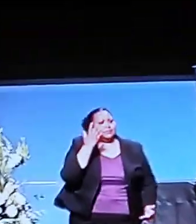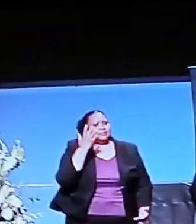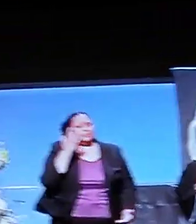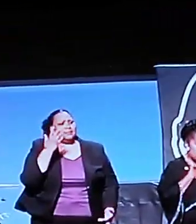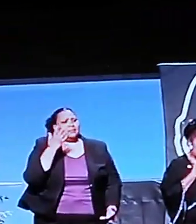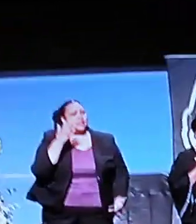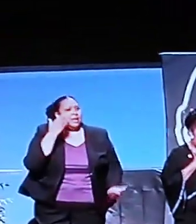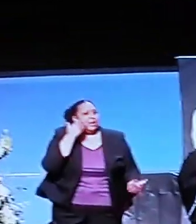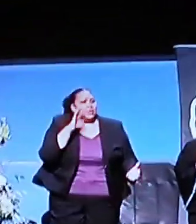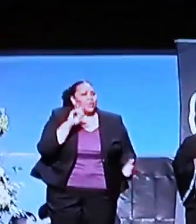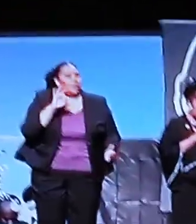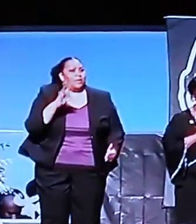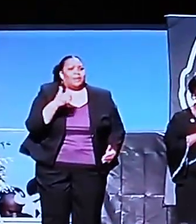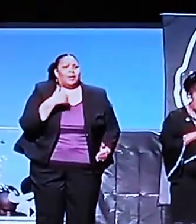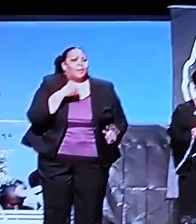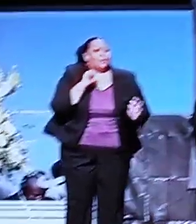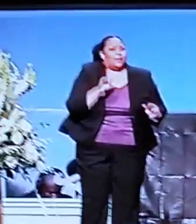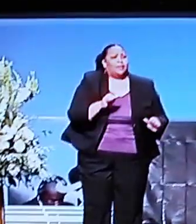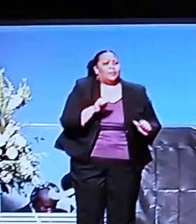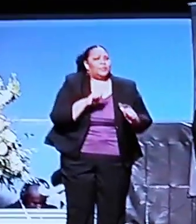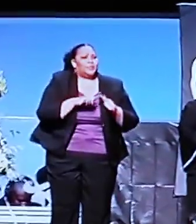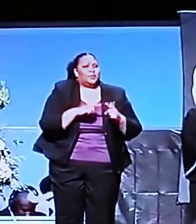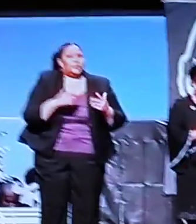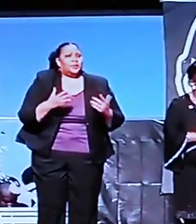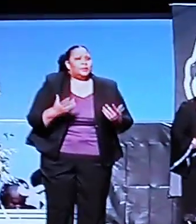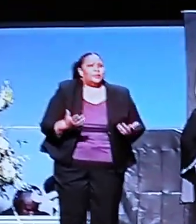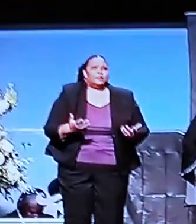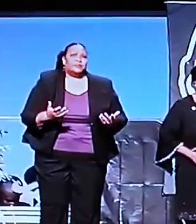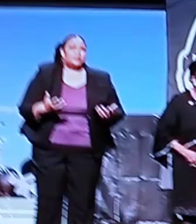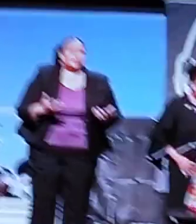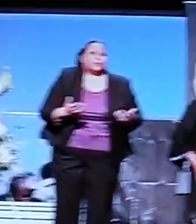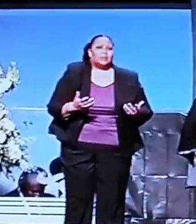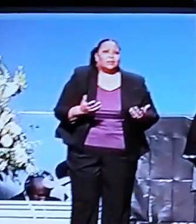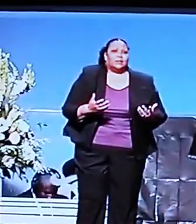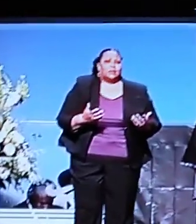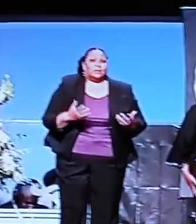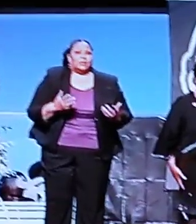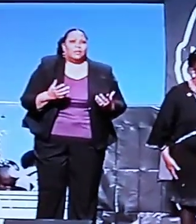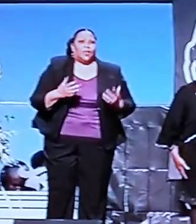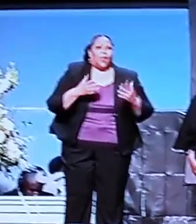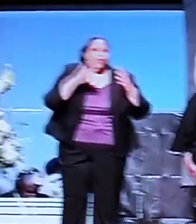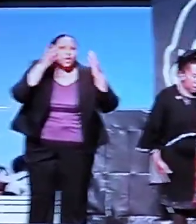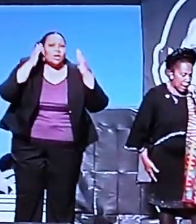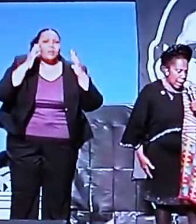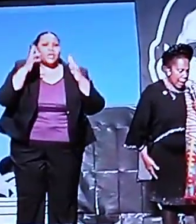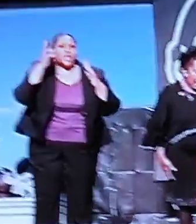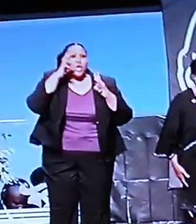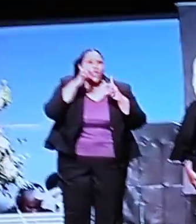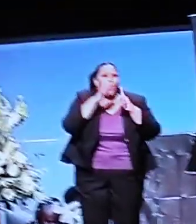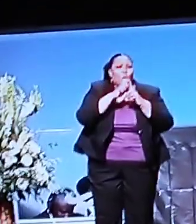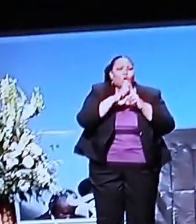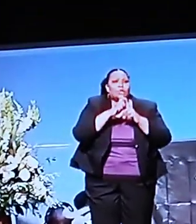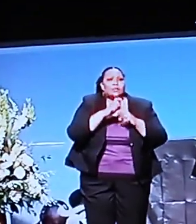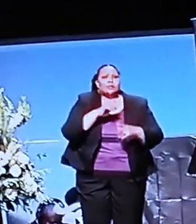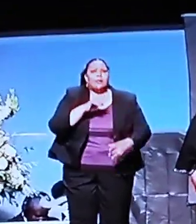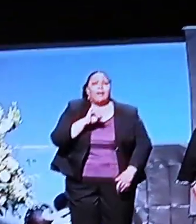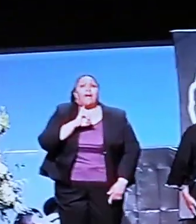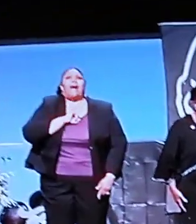I don't know if I'll ever be able to overcome the words, I